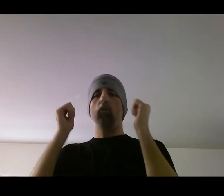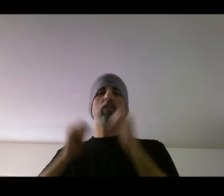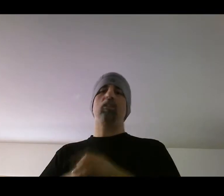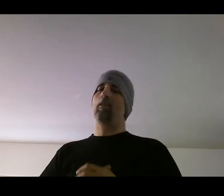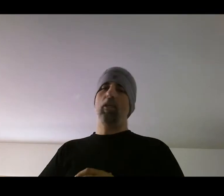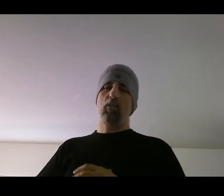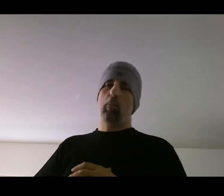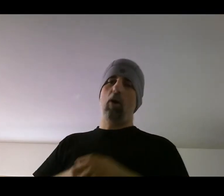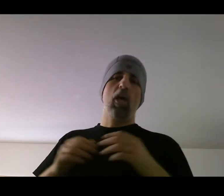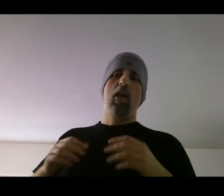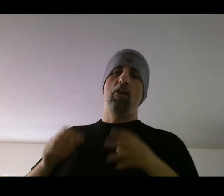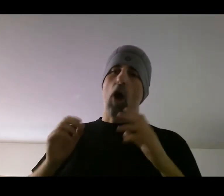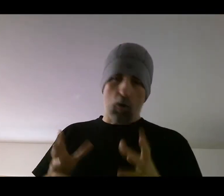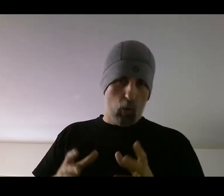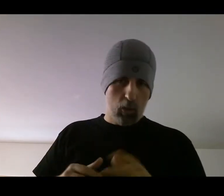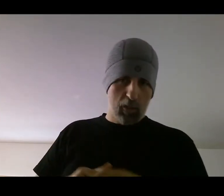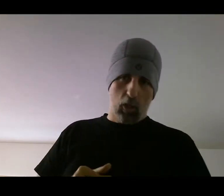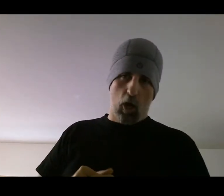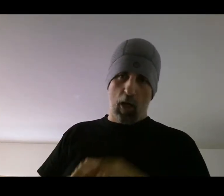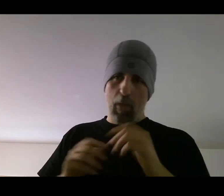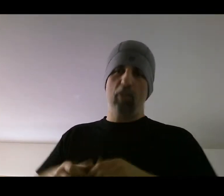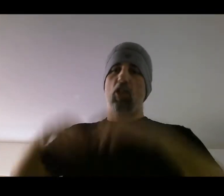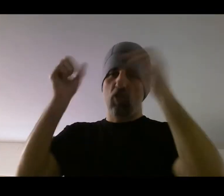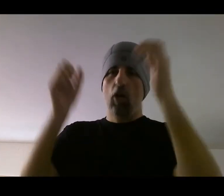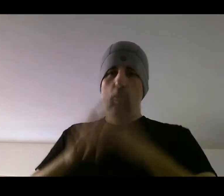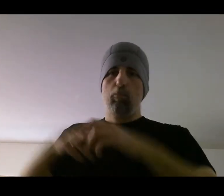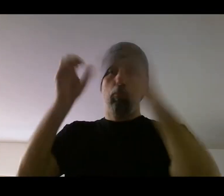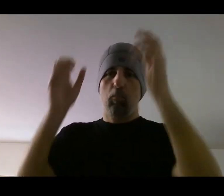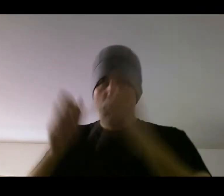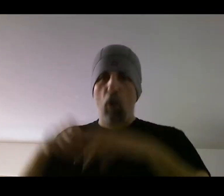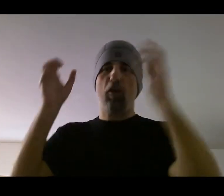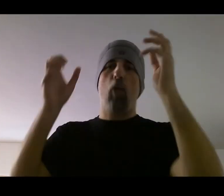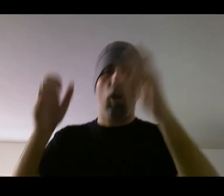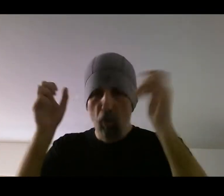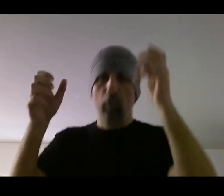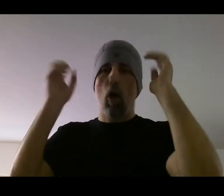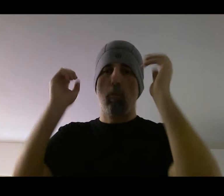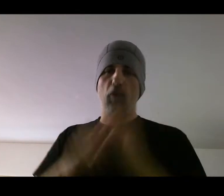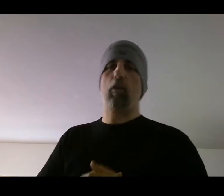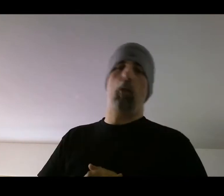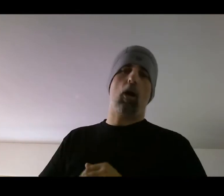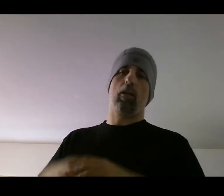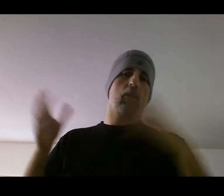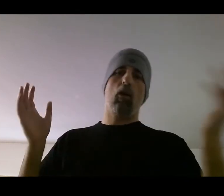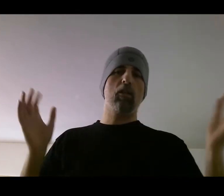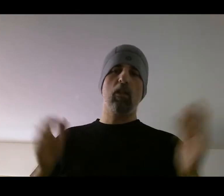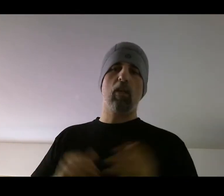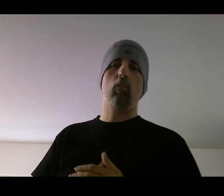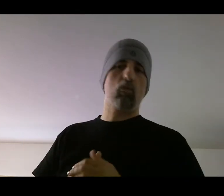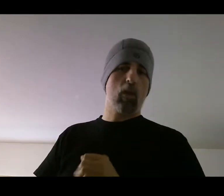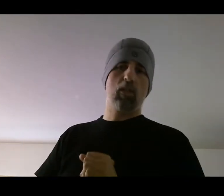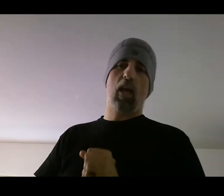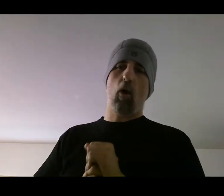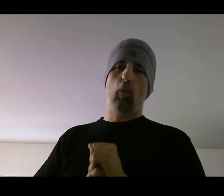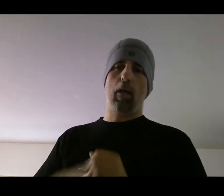system is about not holding the guard up and just perfect block, perfect block, perfect block. And all you did was once again, open up